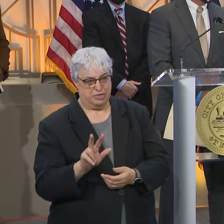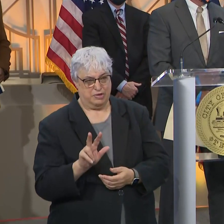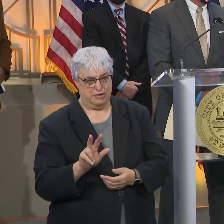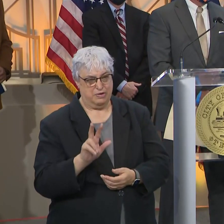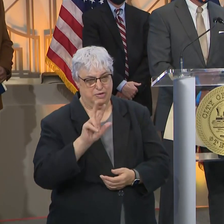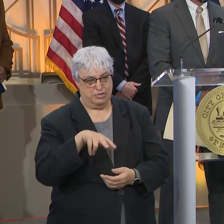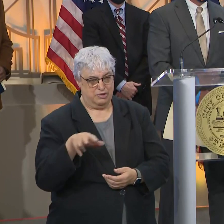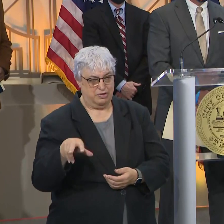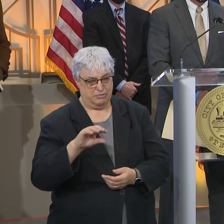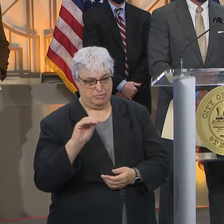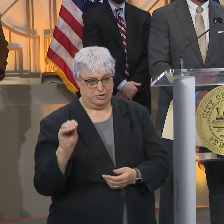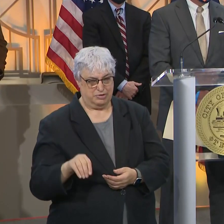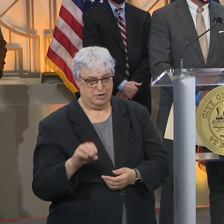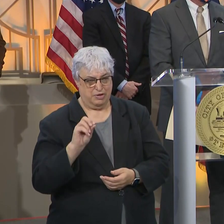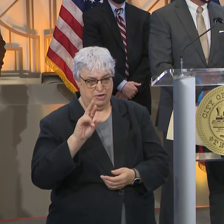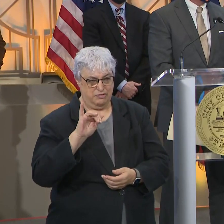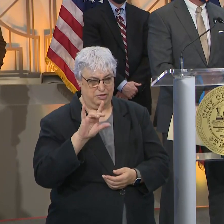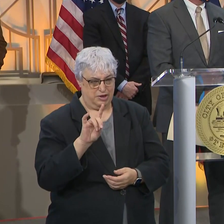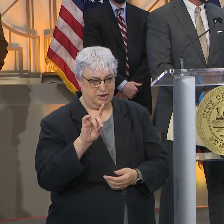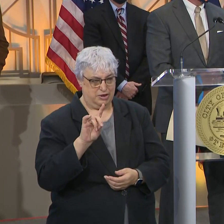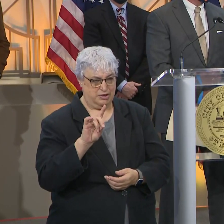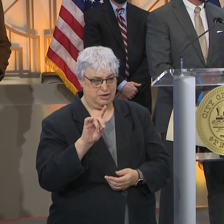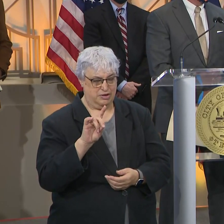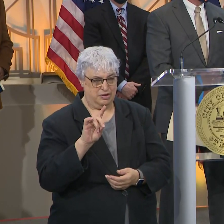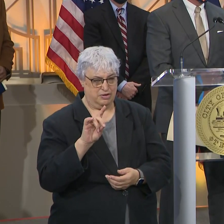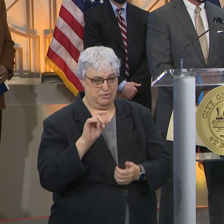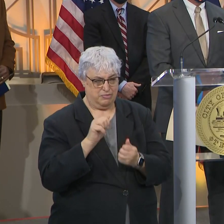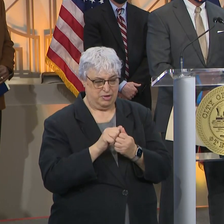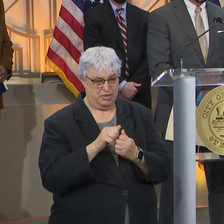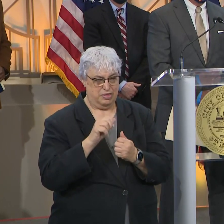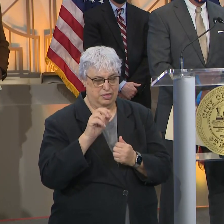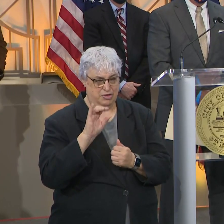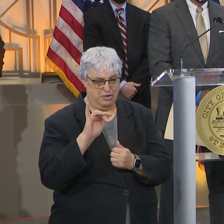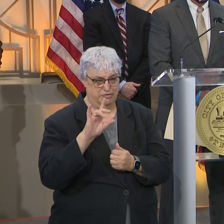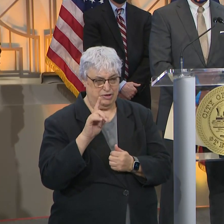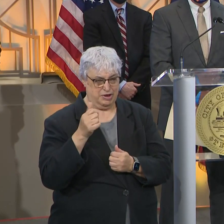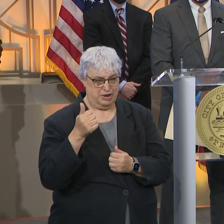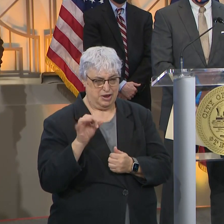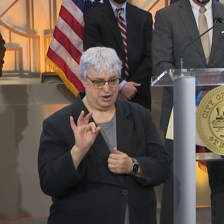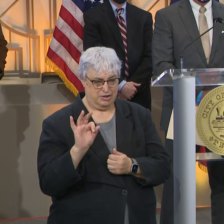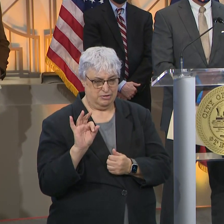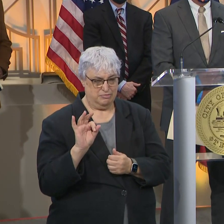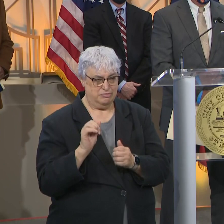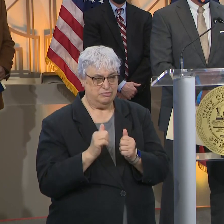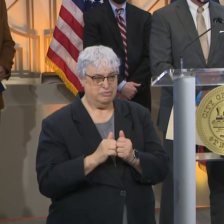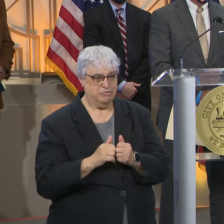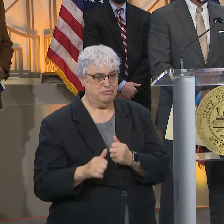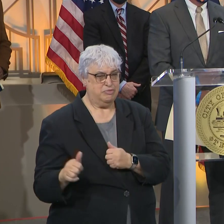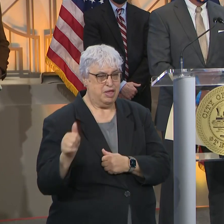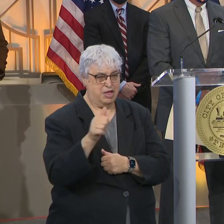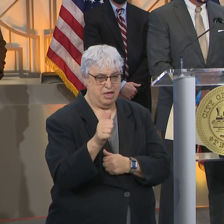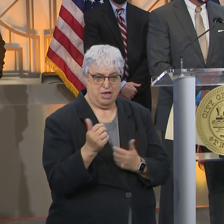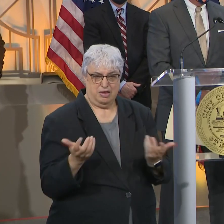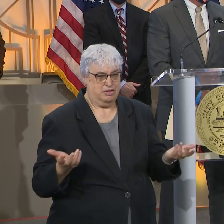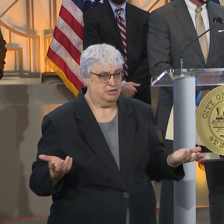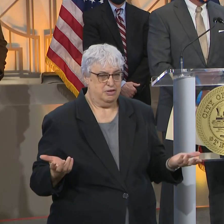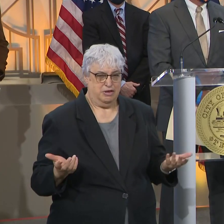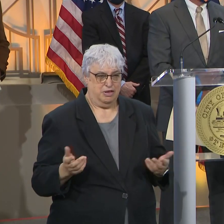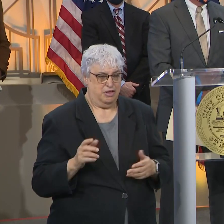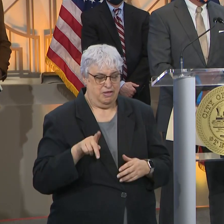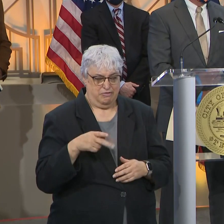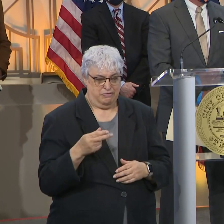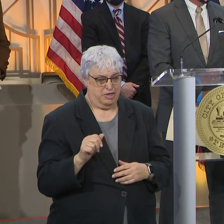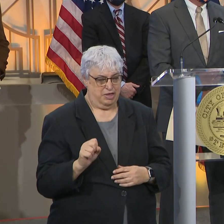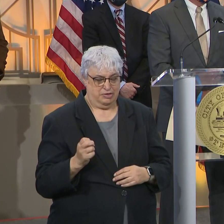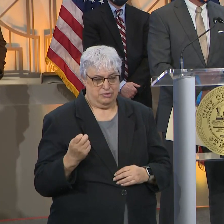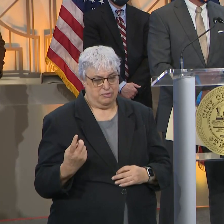care units are COVID diagnosed, or patients dealing with complications of COVID, and they are beyond their capacity for their phase one,